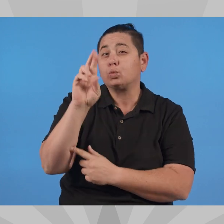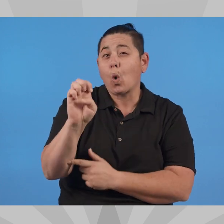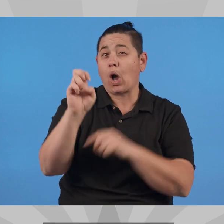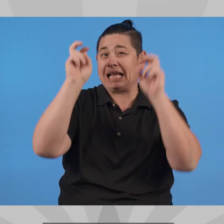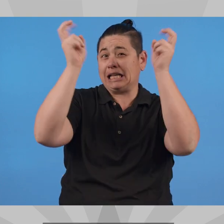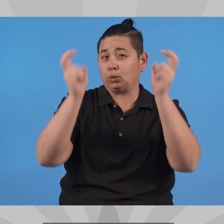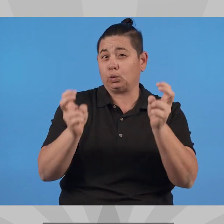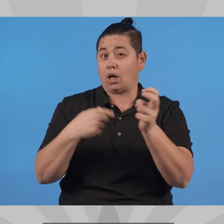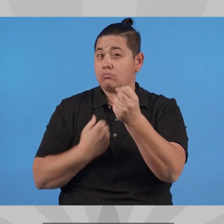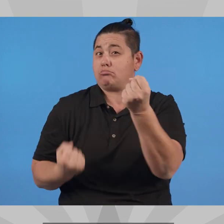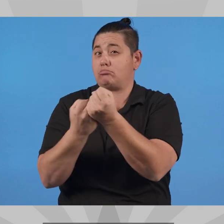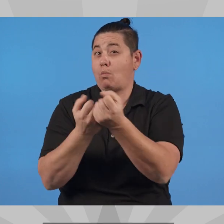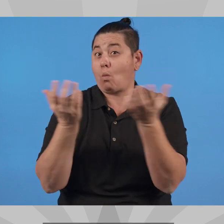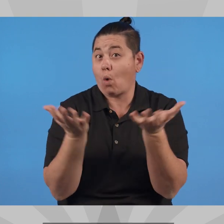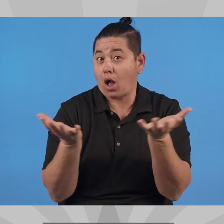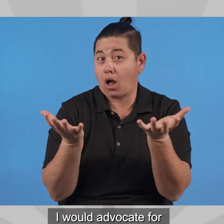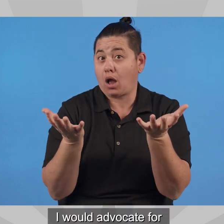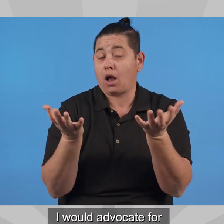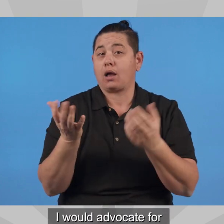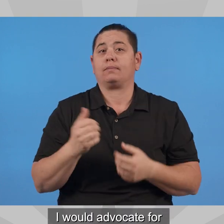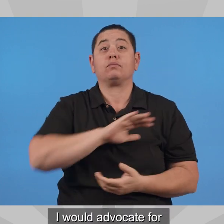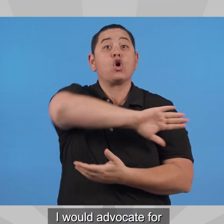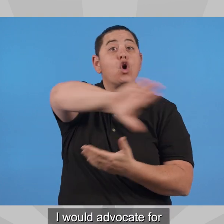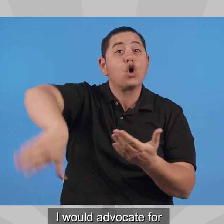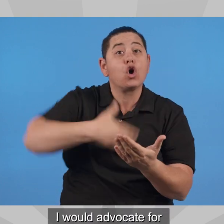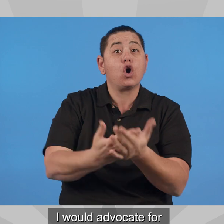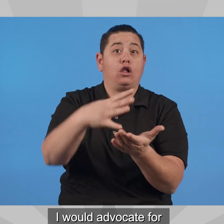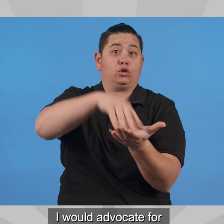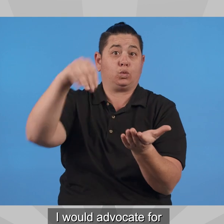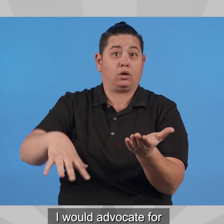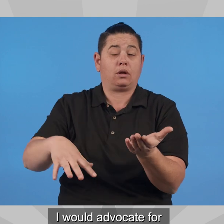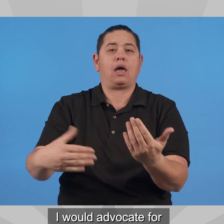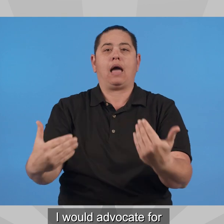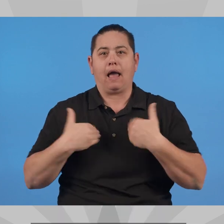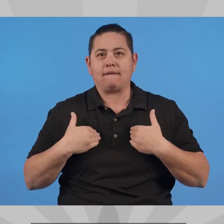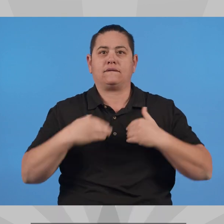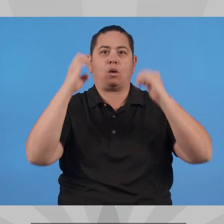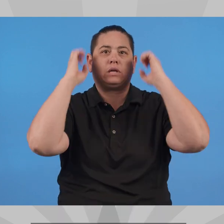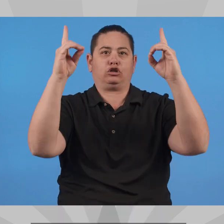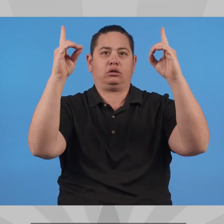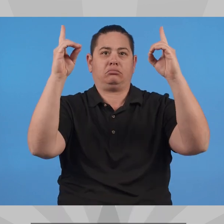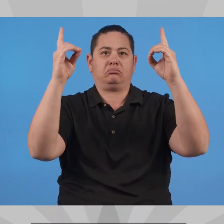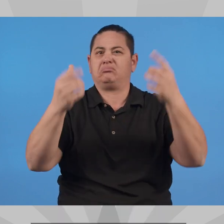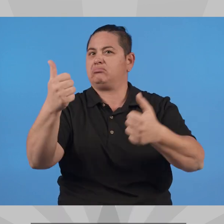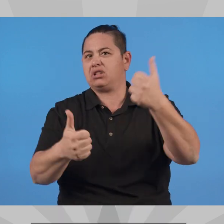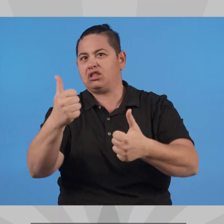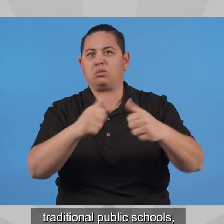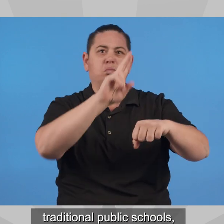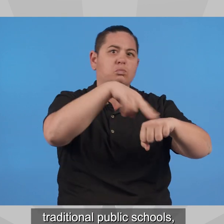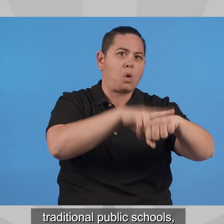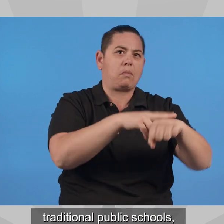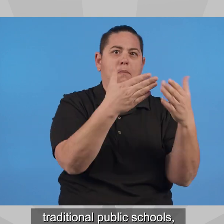On core Arizona issues, I would advocate for educating all students by supporting school choice,